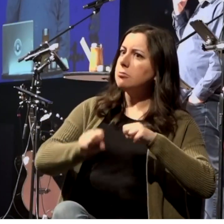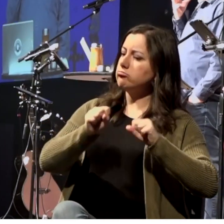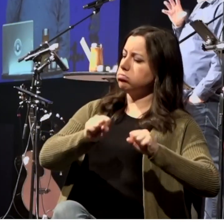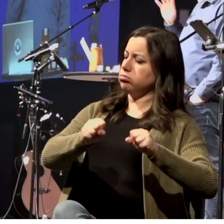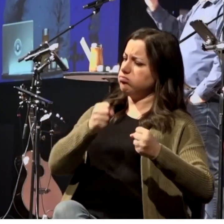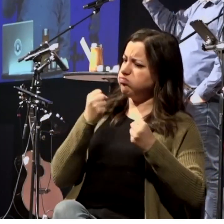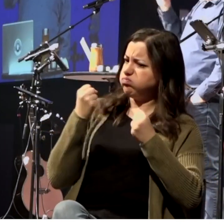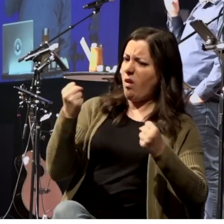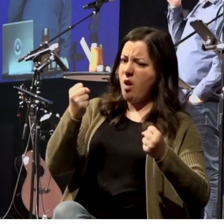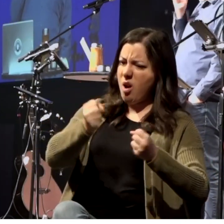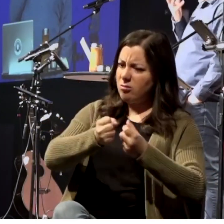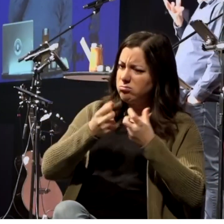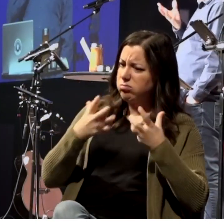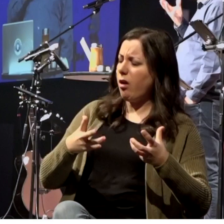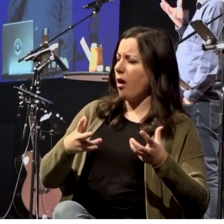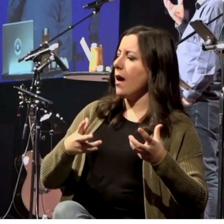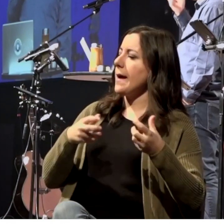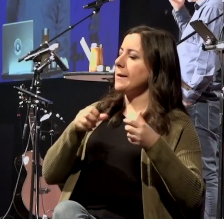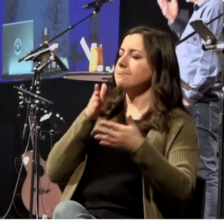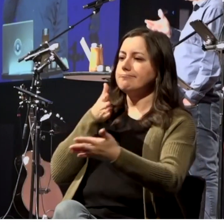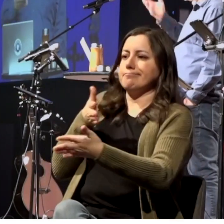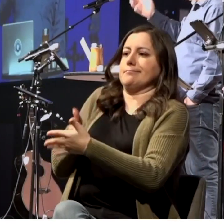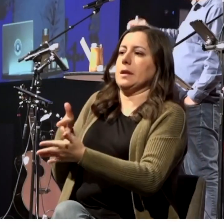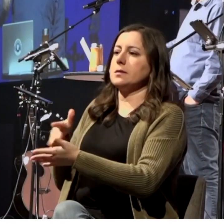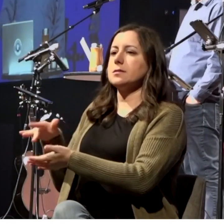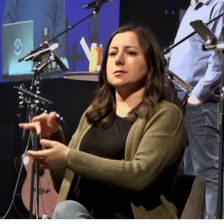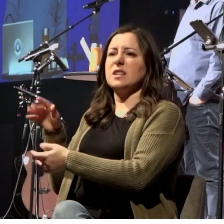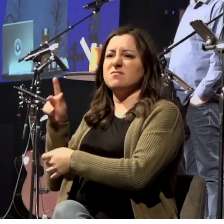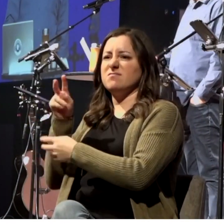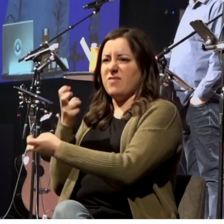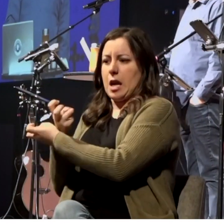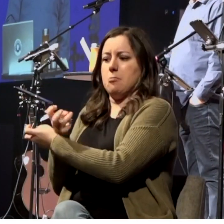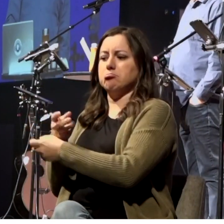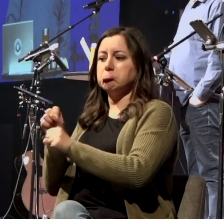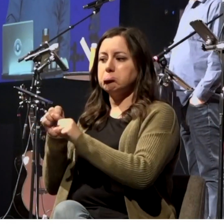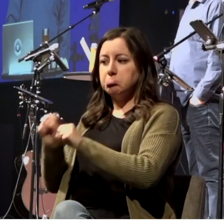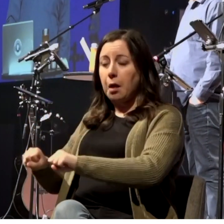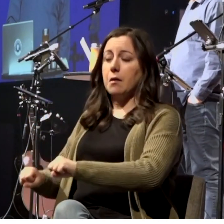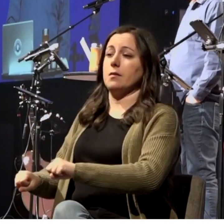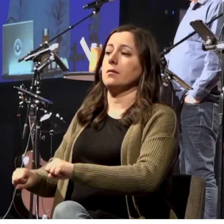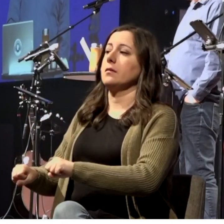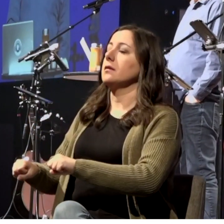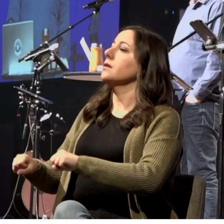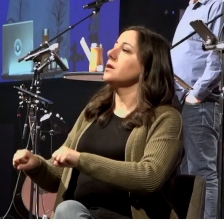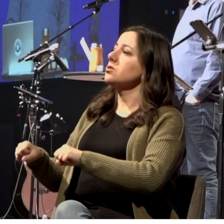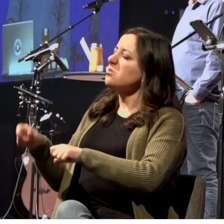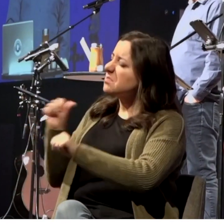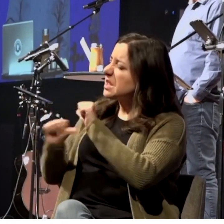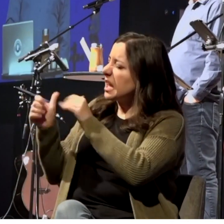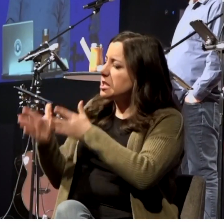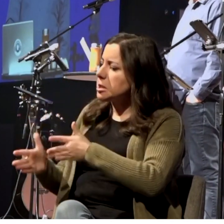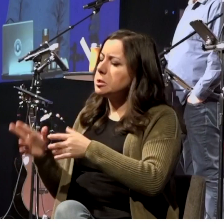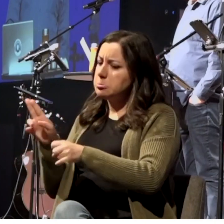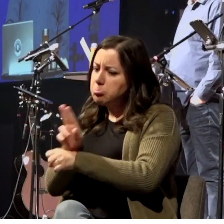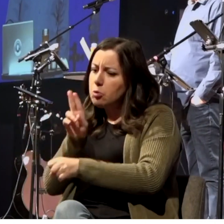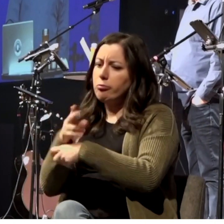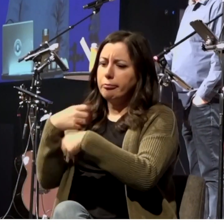their immune system produces antivenom. And so, they were using the blood of horses.